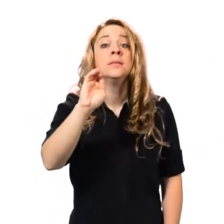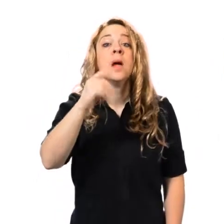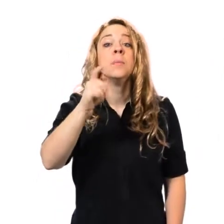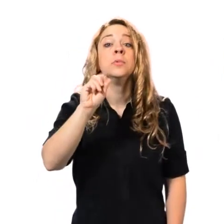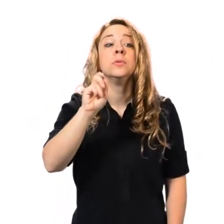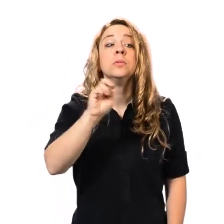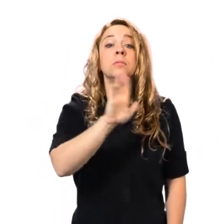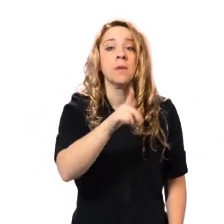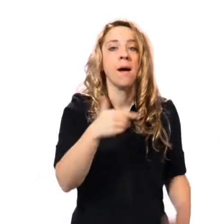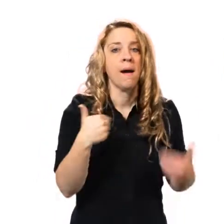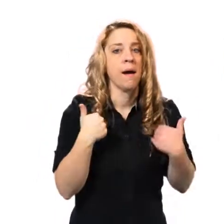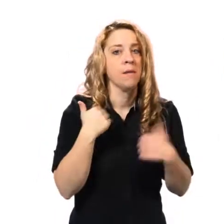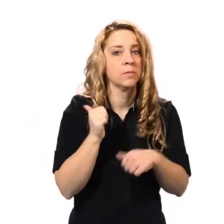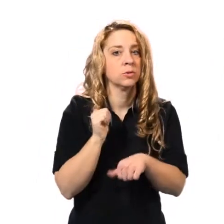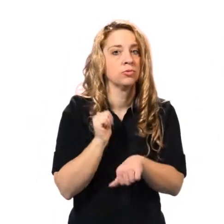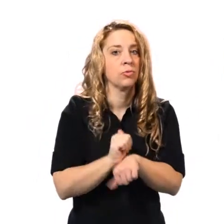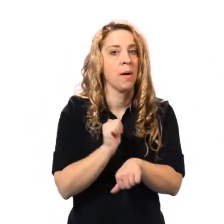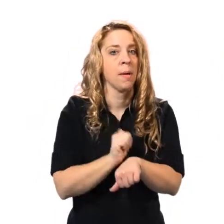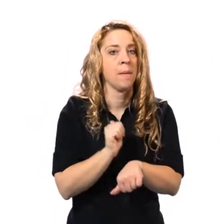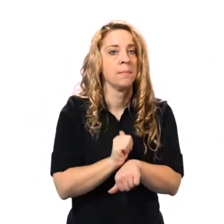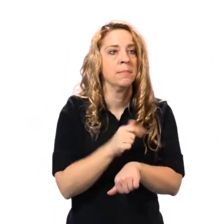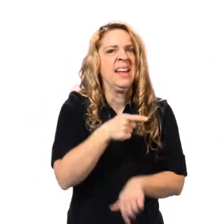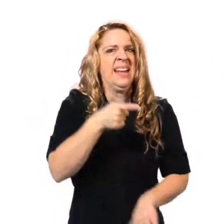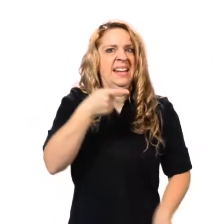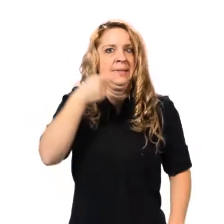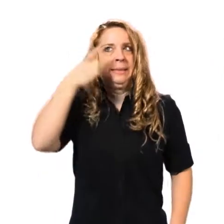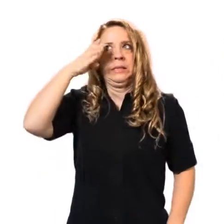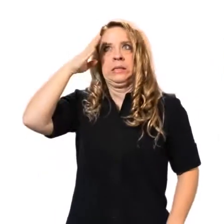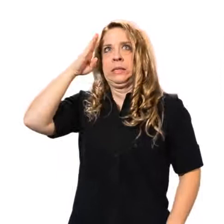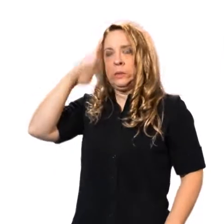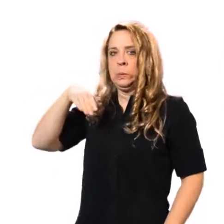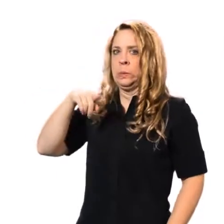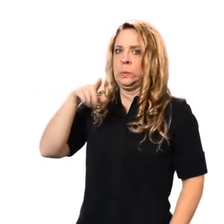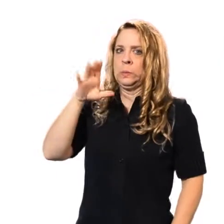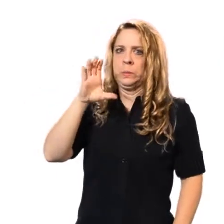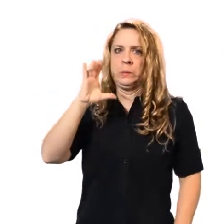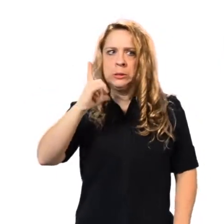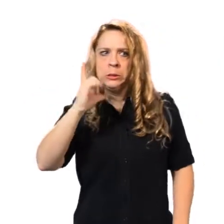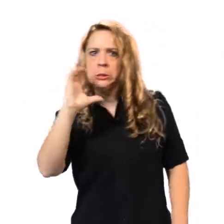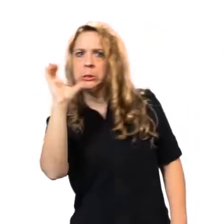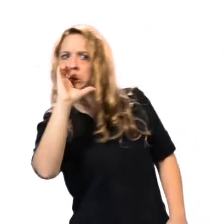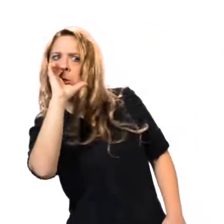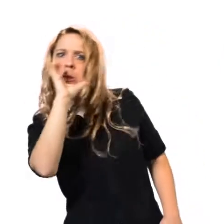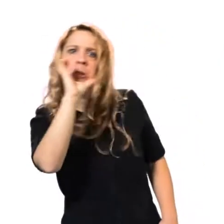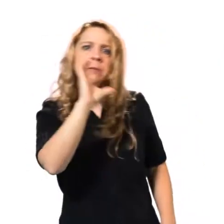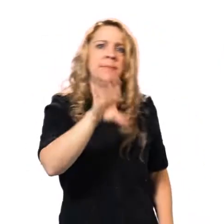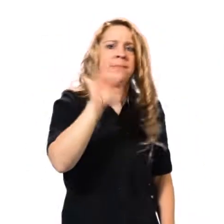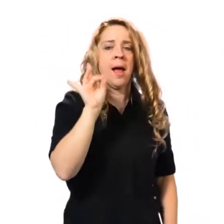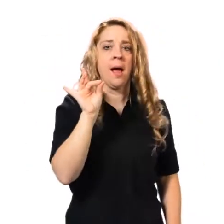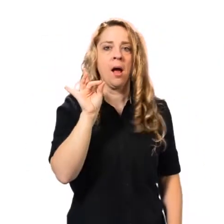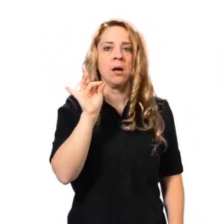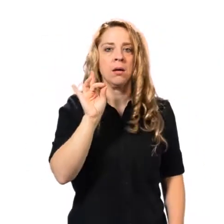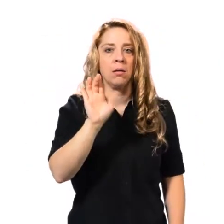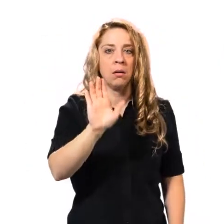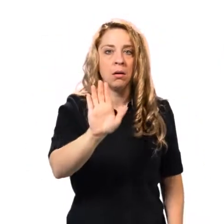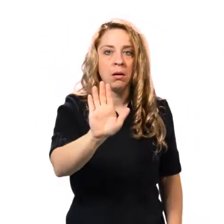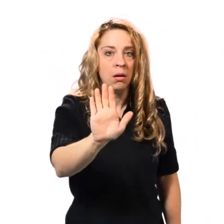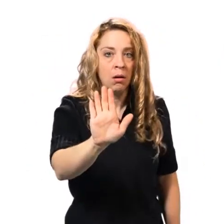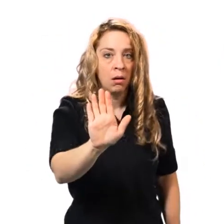But he had a job to do. Templeton spotted a newspaper. But others spotted